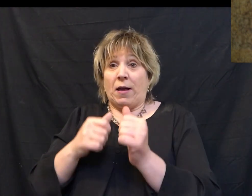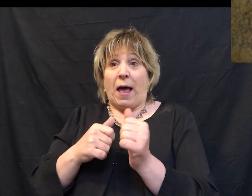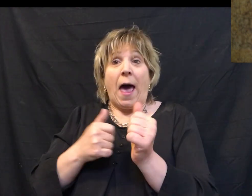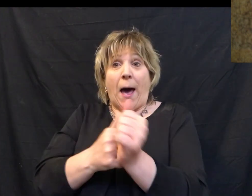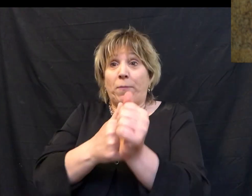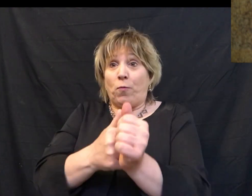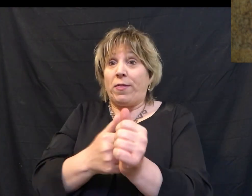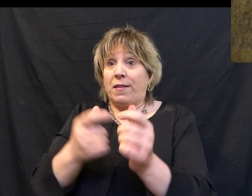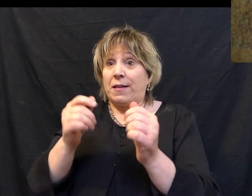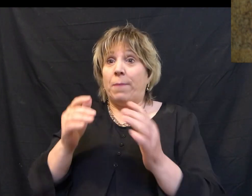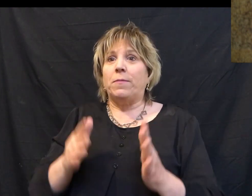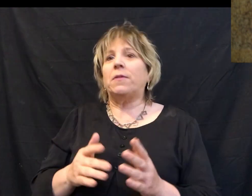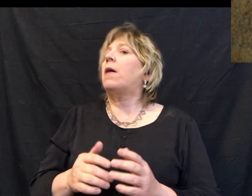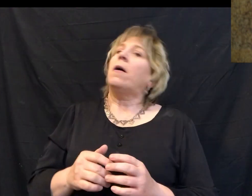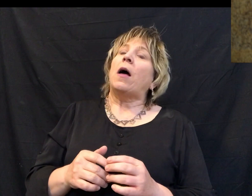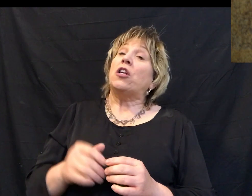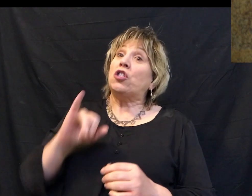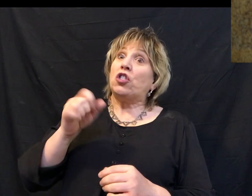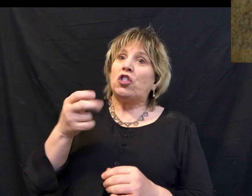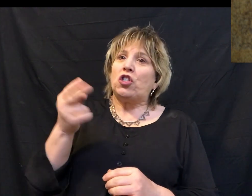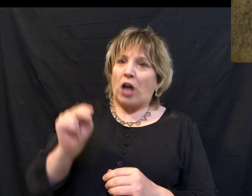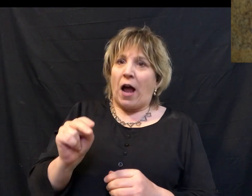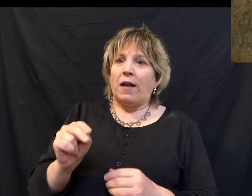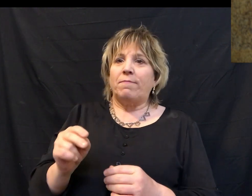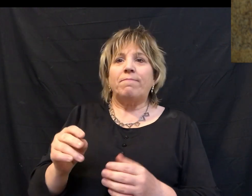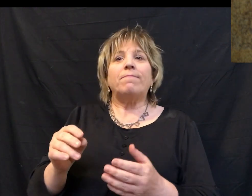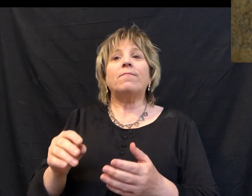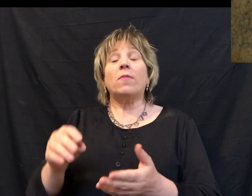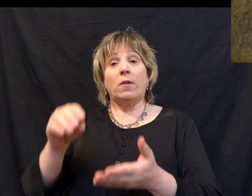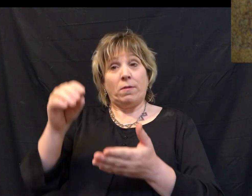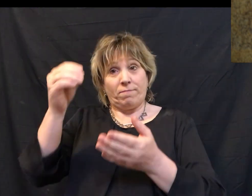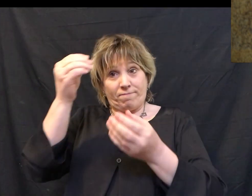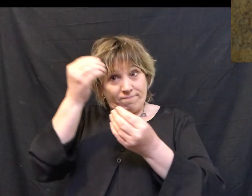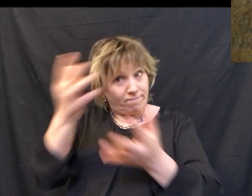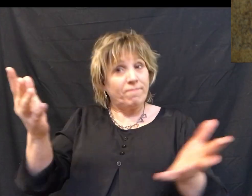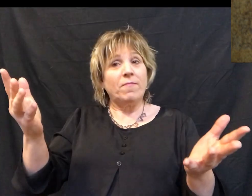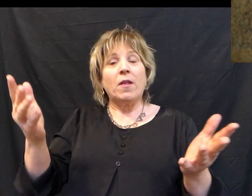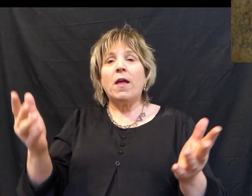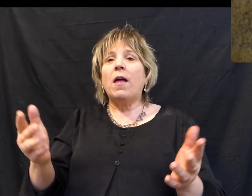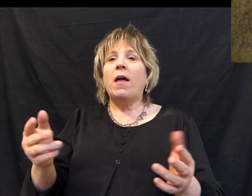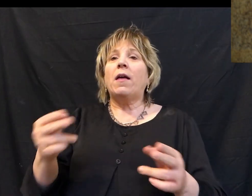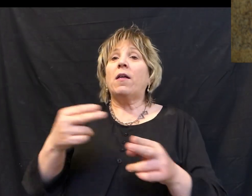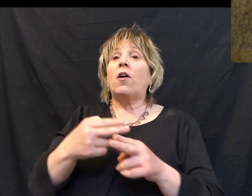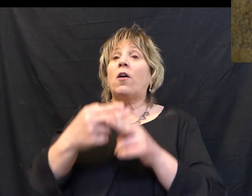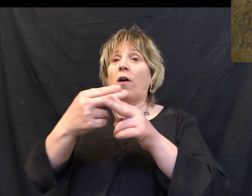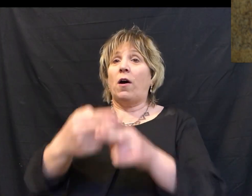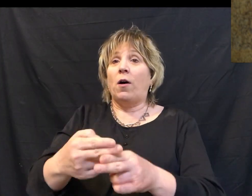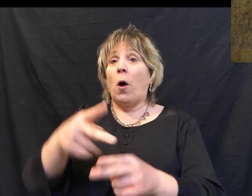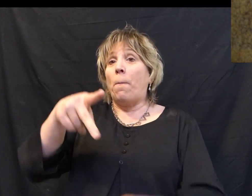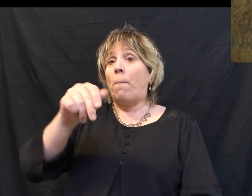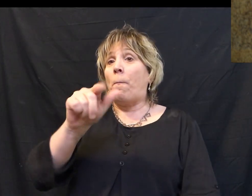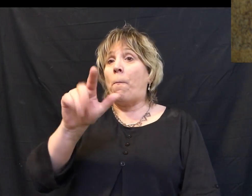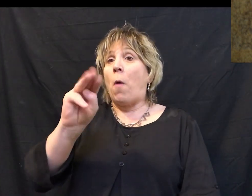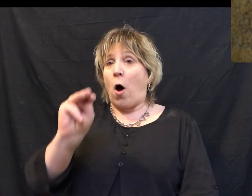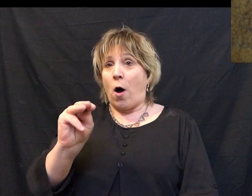his disciples. And then we move on to John's Gospel. And John gives us the reason that we call this day